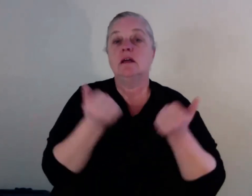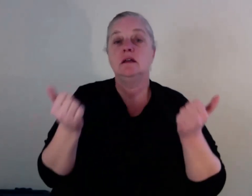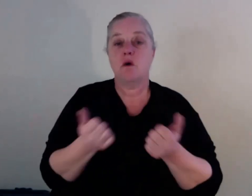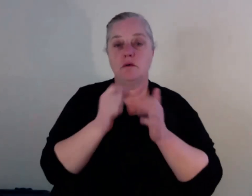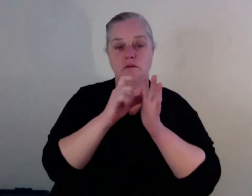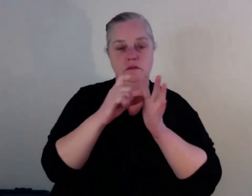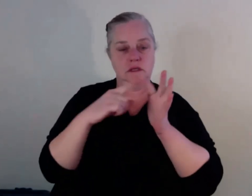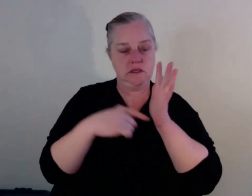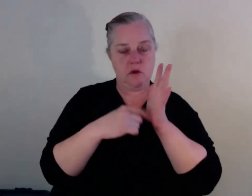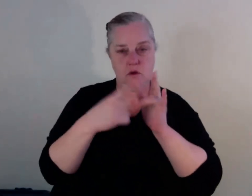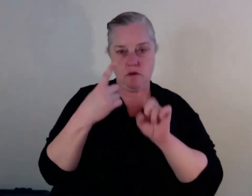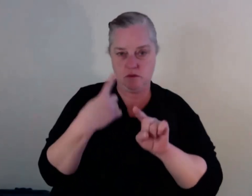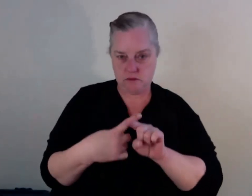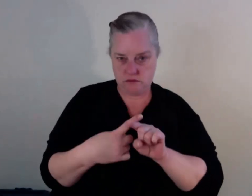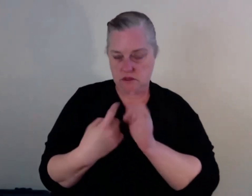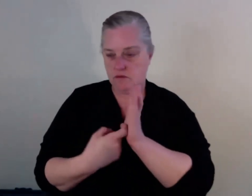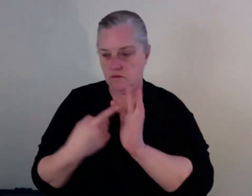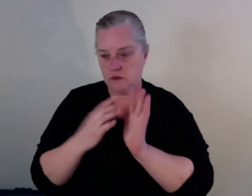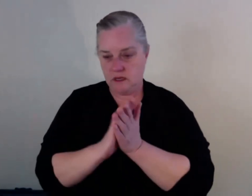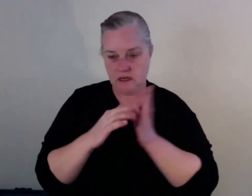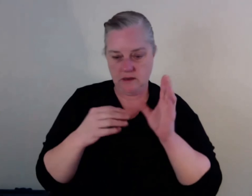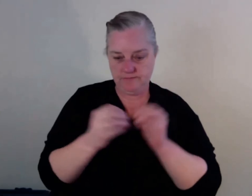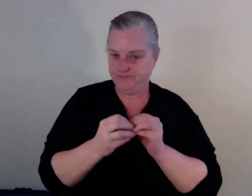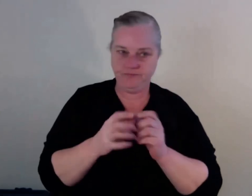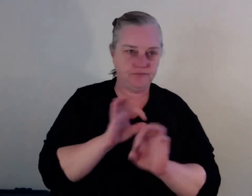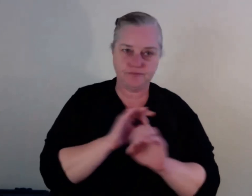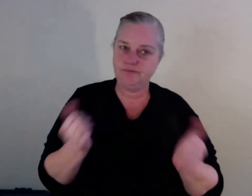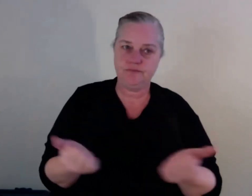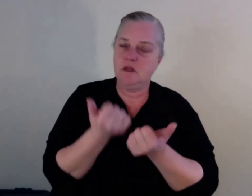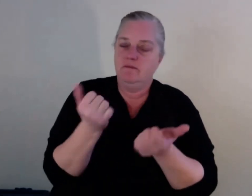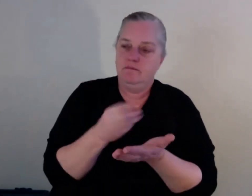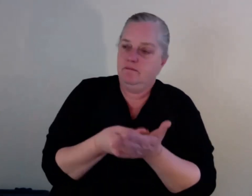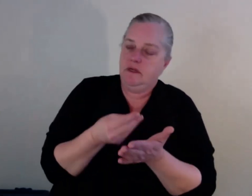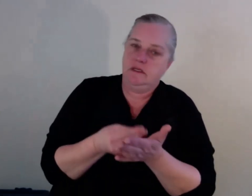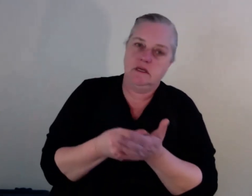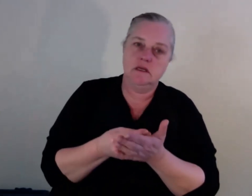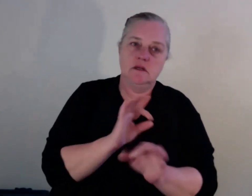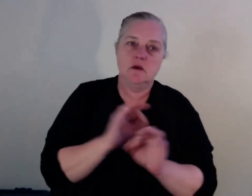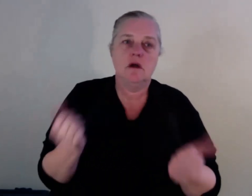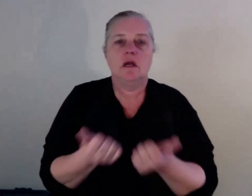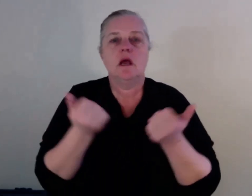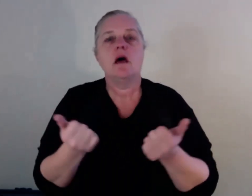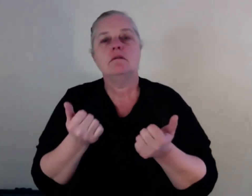that area. And information dissemination